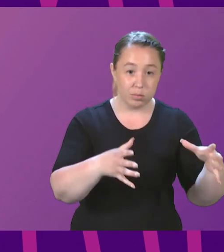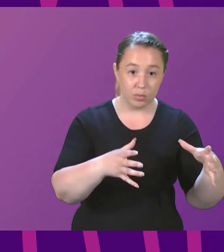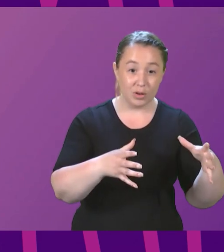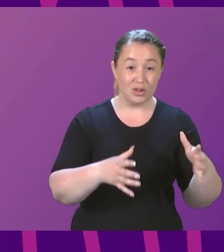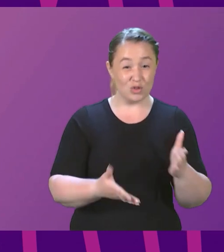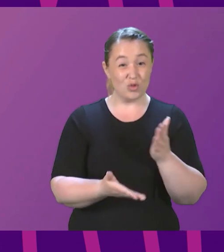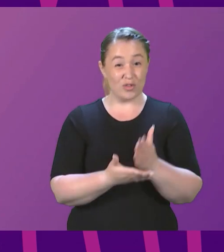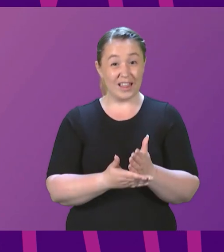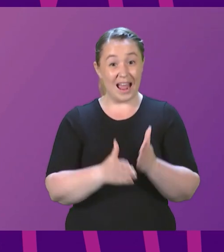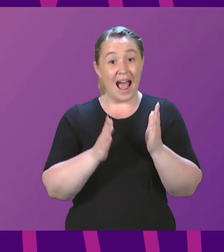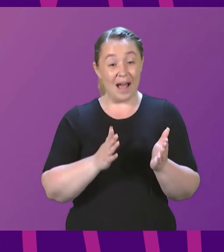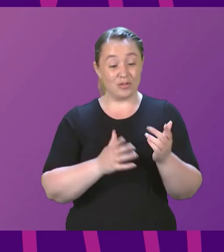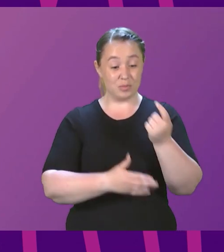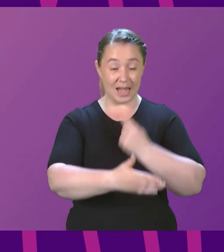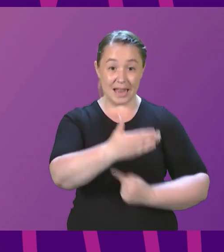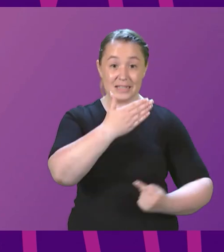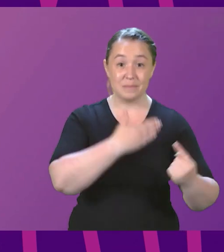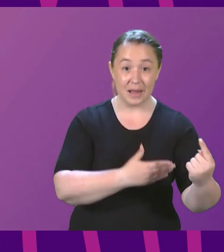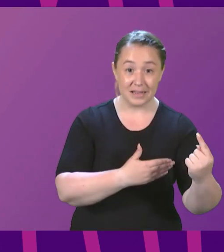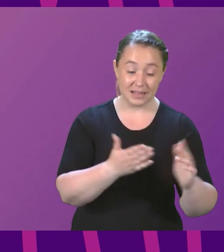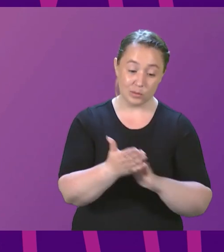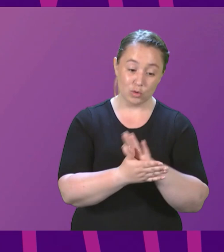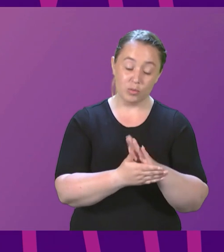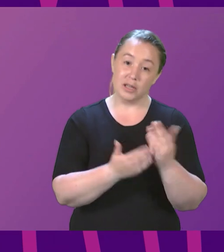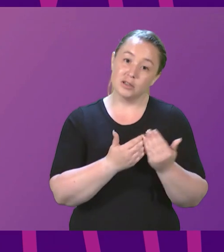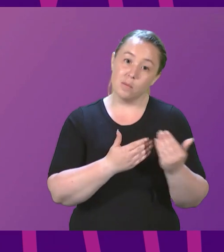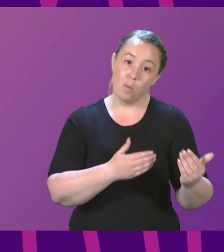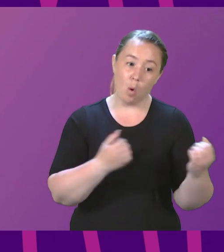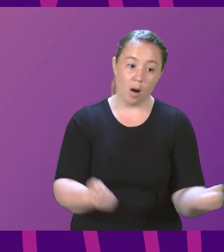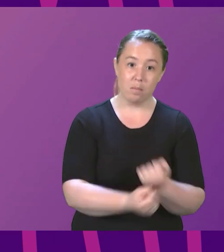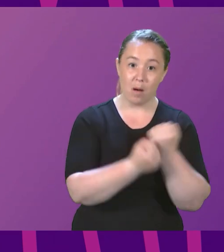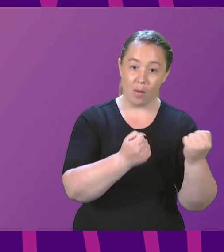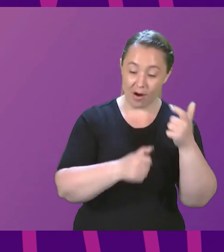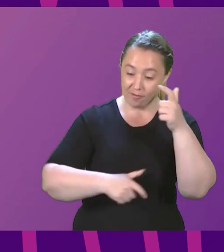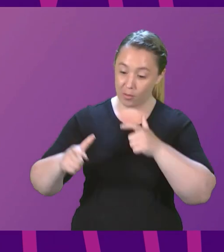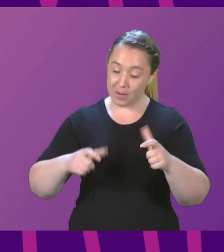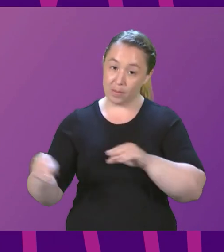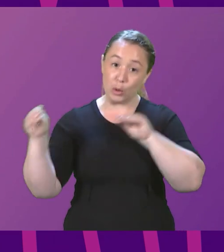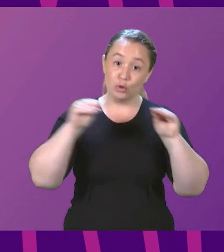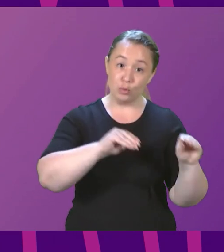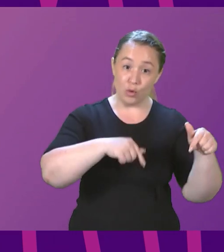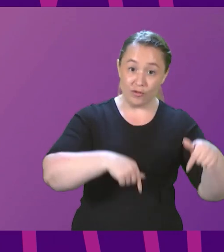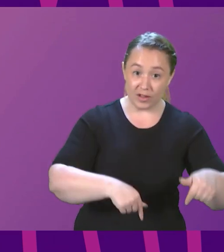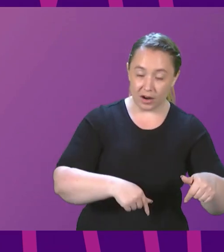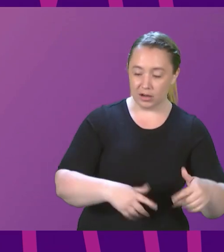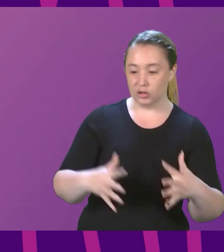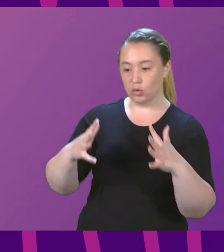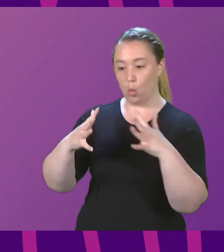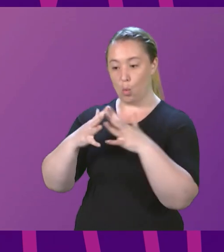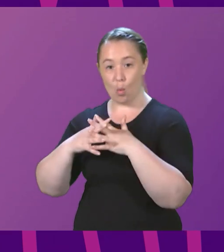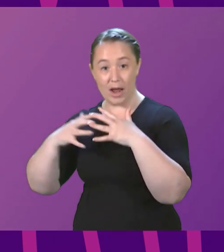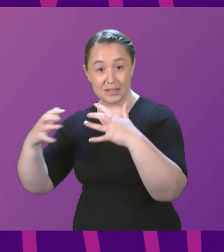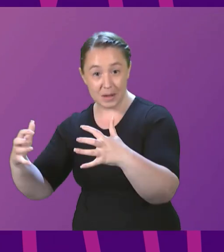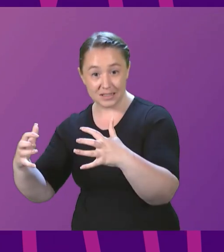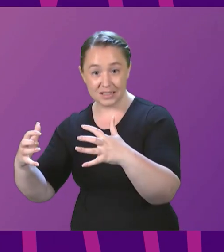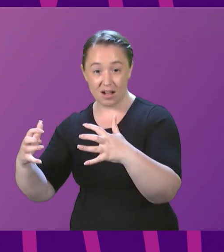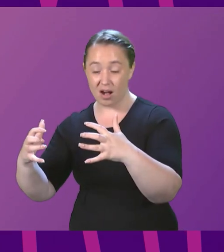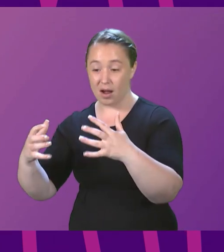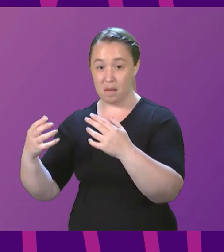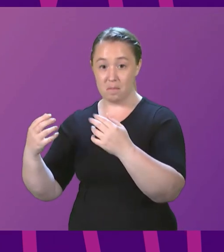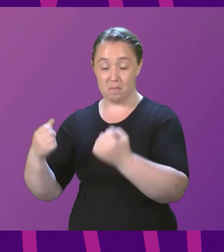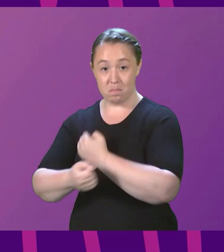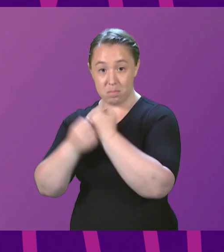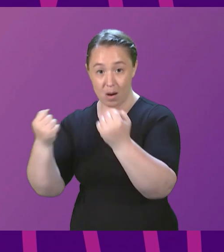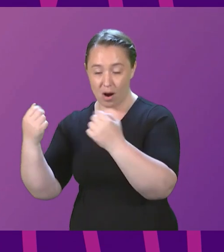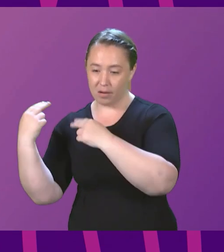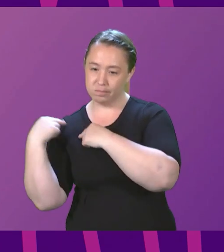powers that independence brings in that regard. Another key argument for taking these powers out of the hands of Westminster and putting them into the hands of this